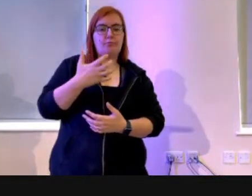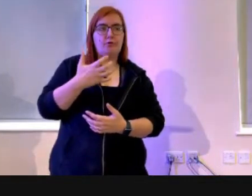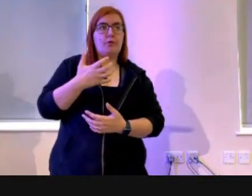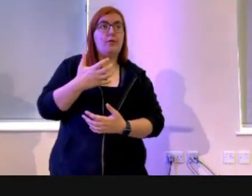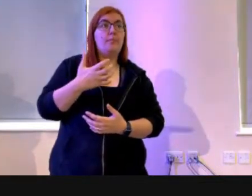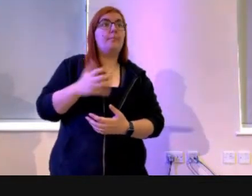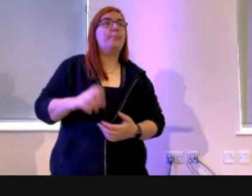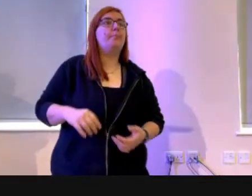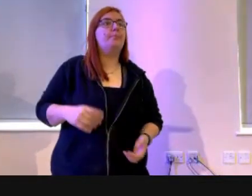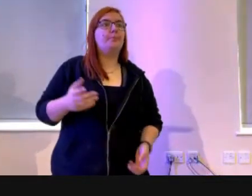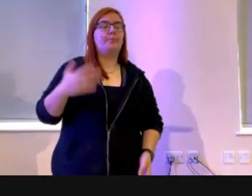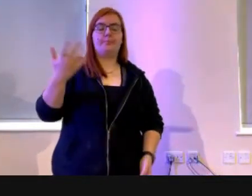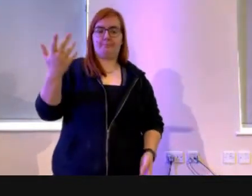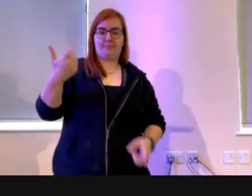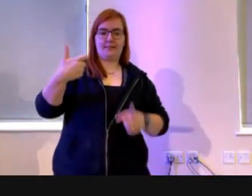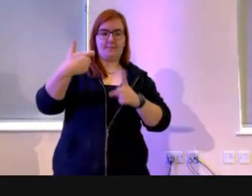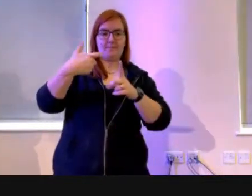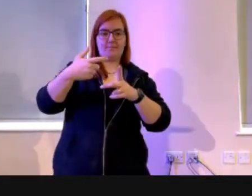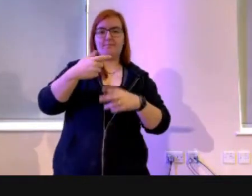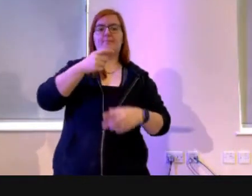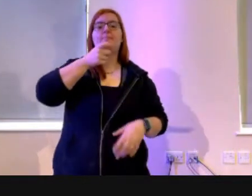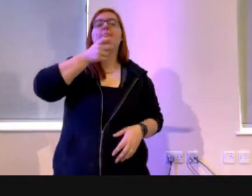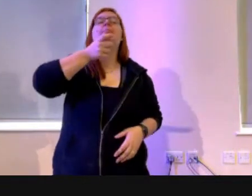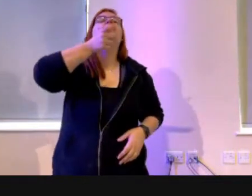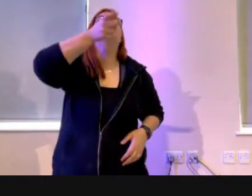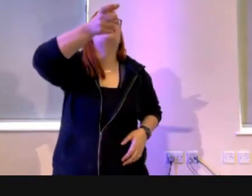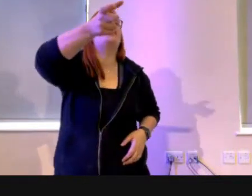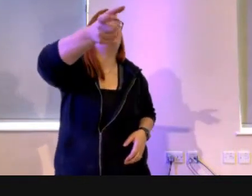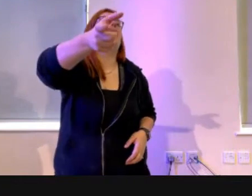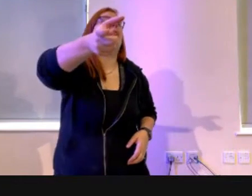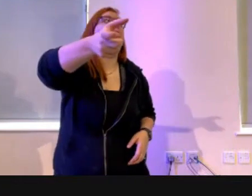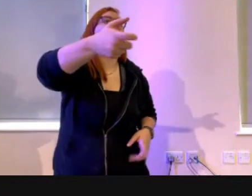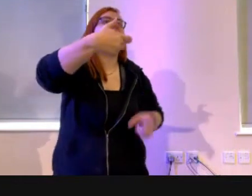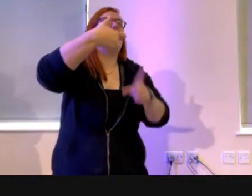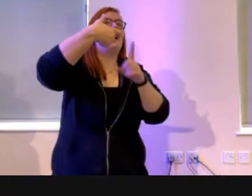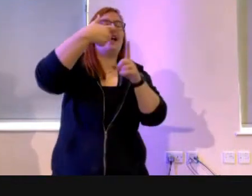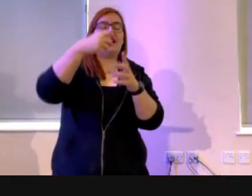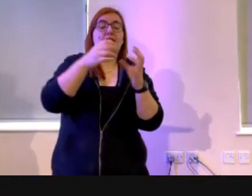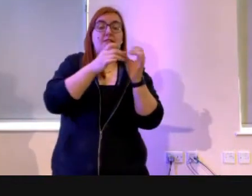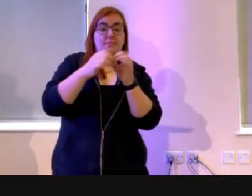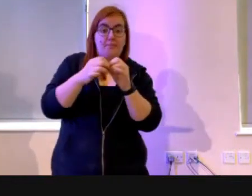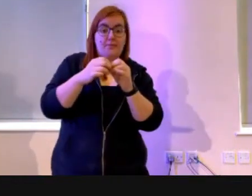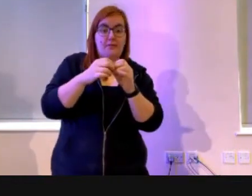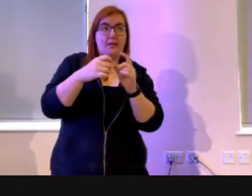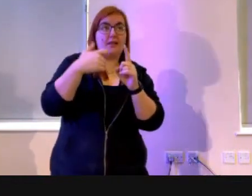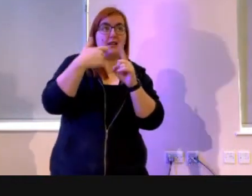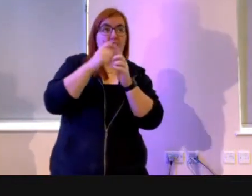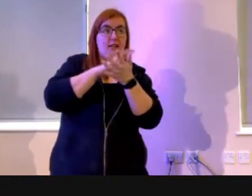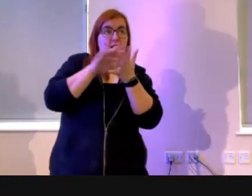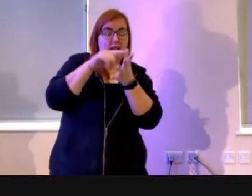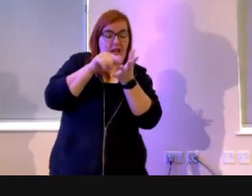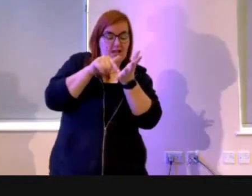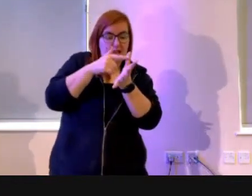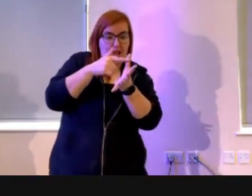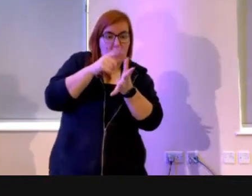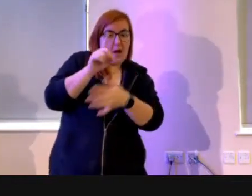something like that. It's not guitar or something, it's guitar. I did try and listen to it, but I can't remember what it is.